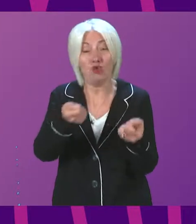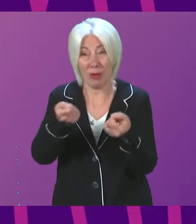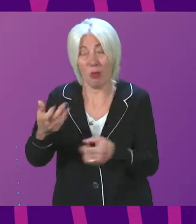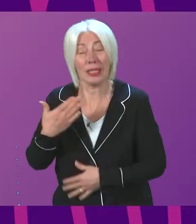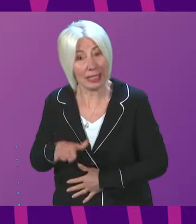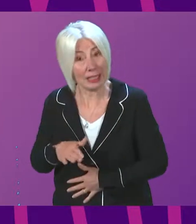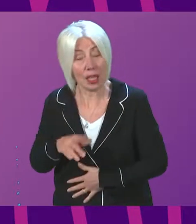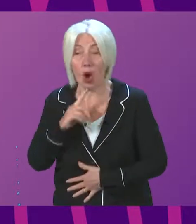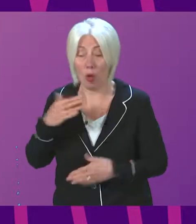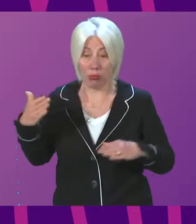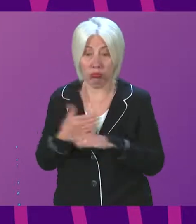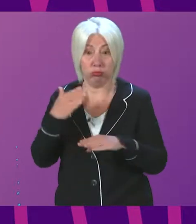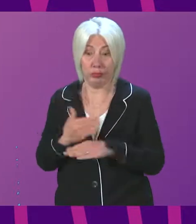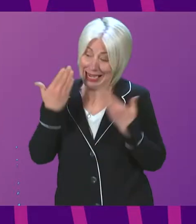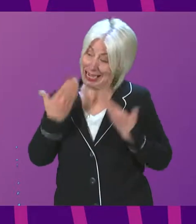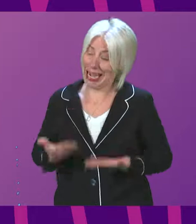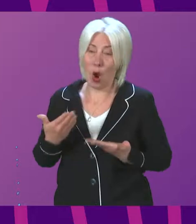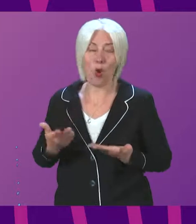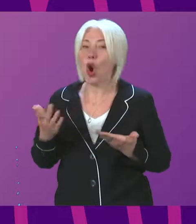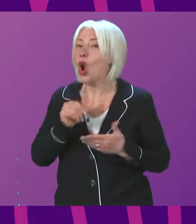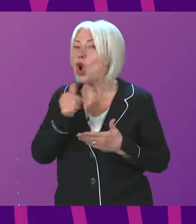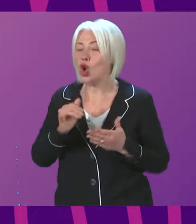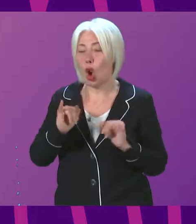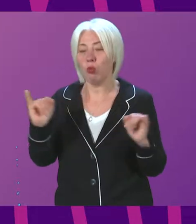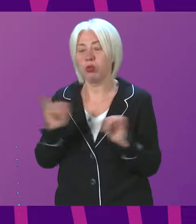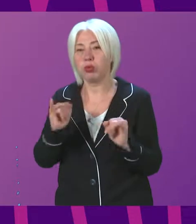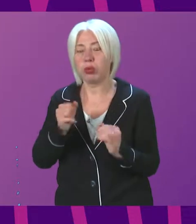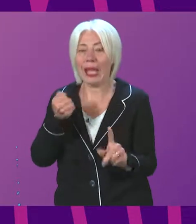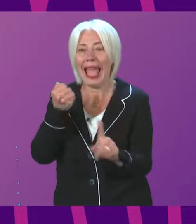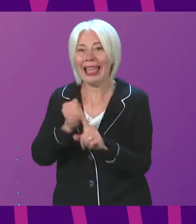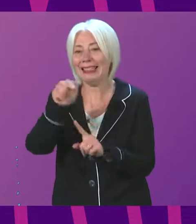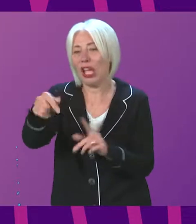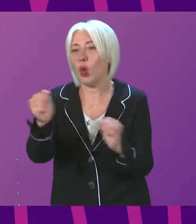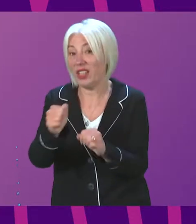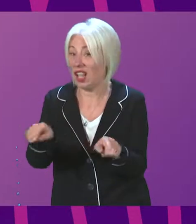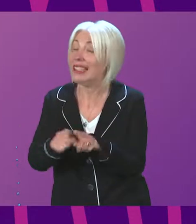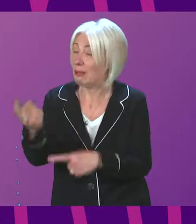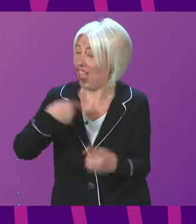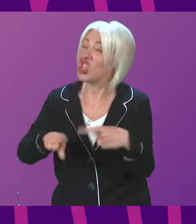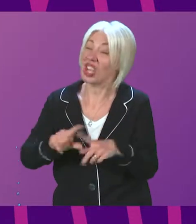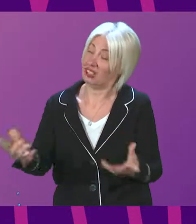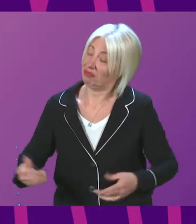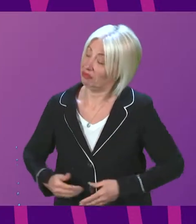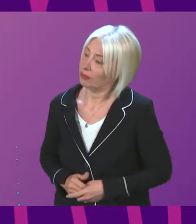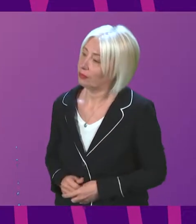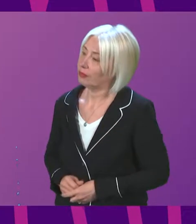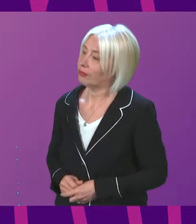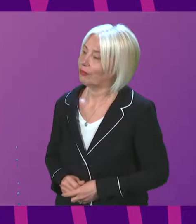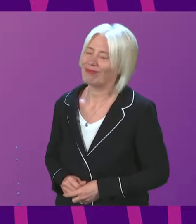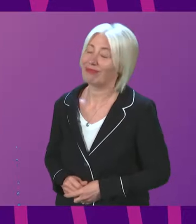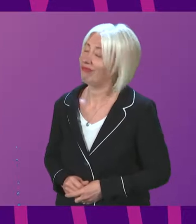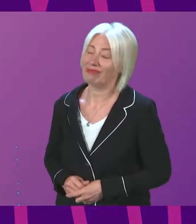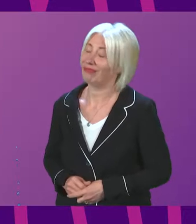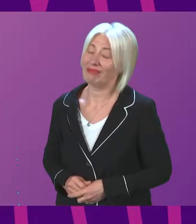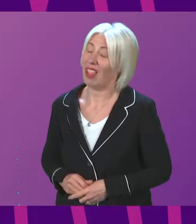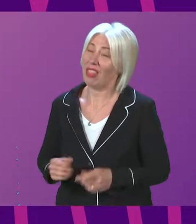now instead of waiting for the crisis to strike like you did last year? First Minister, that's not what